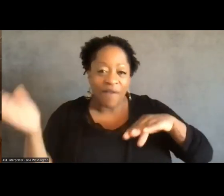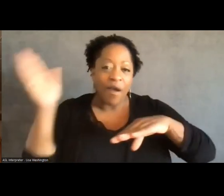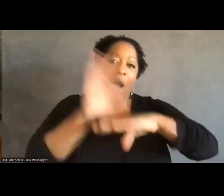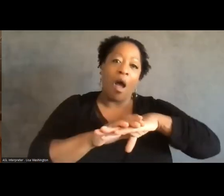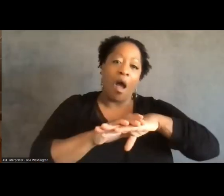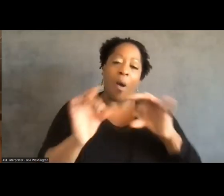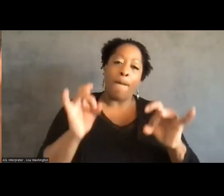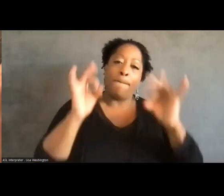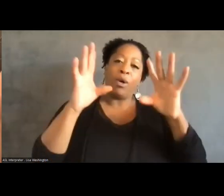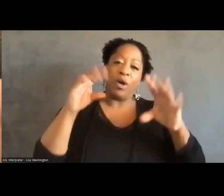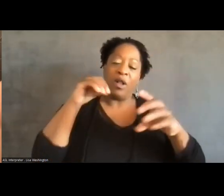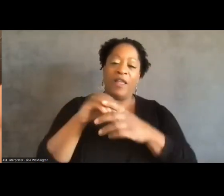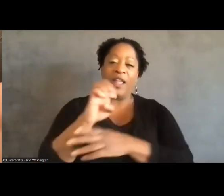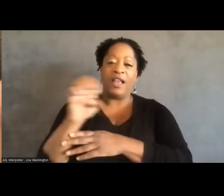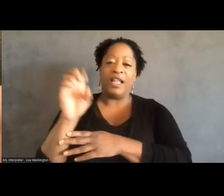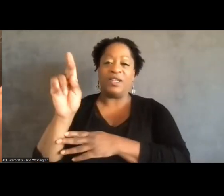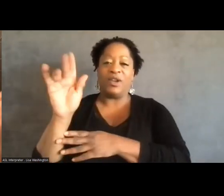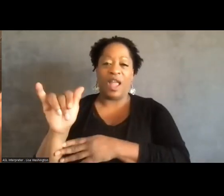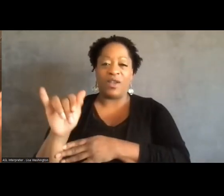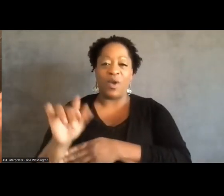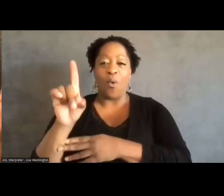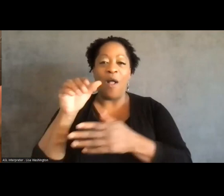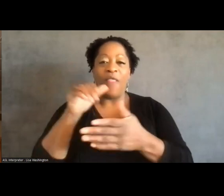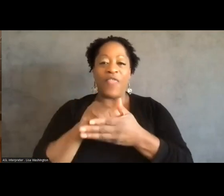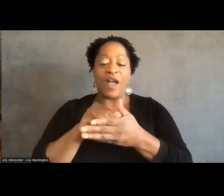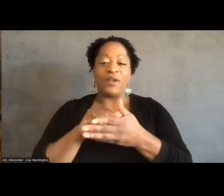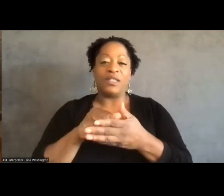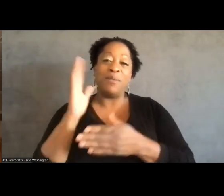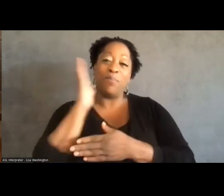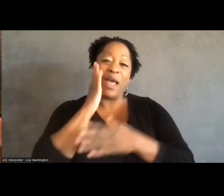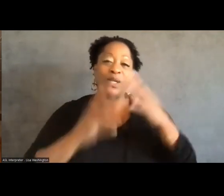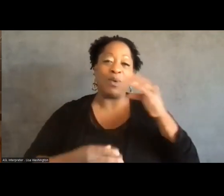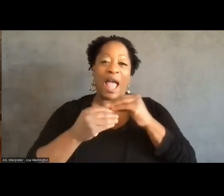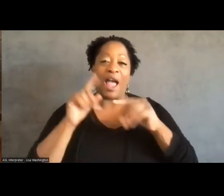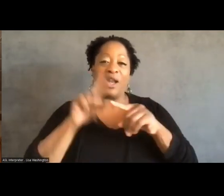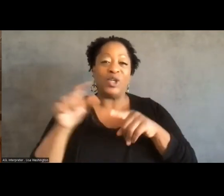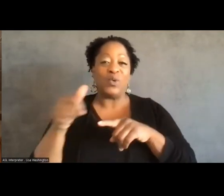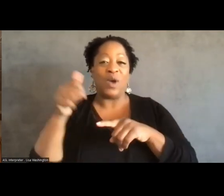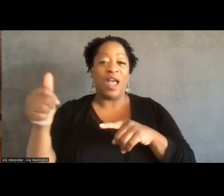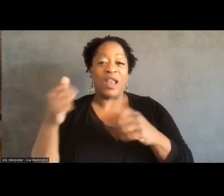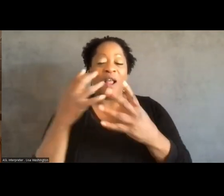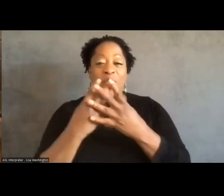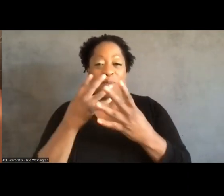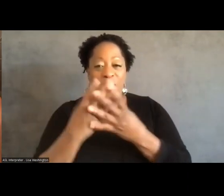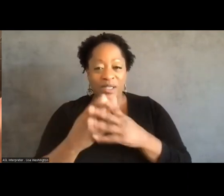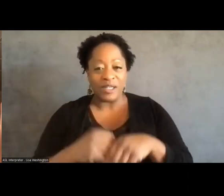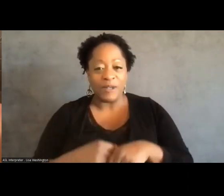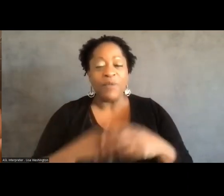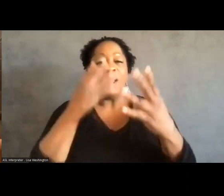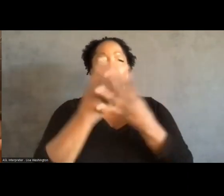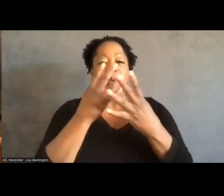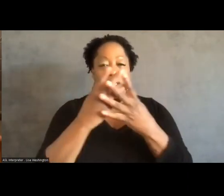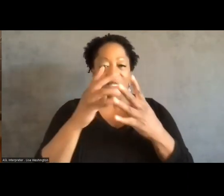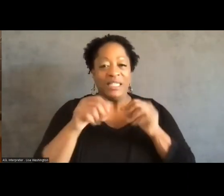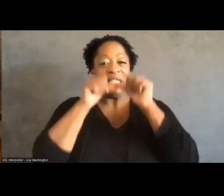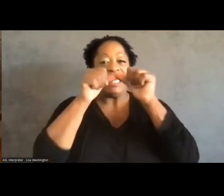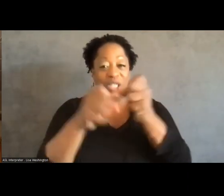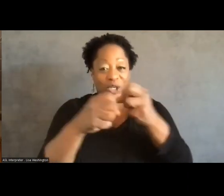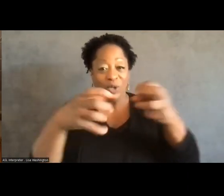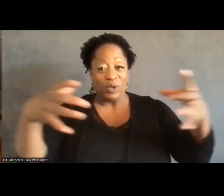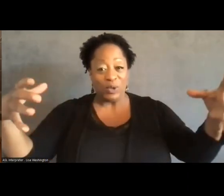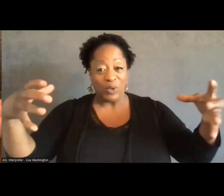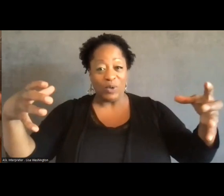prison opened, a thousand beds was added to this other prison. Jails continue to expand. And as I mentioned in the intro,